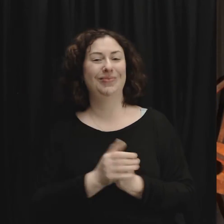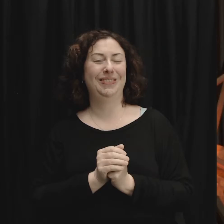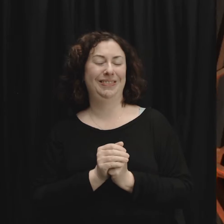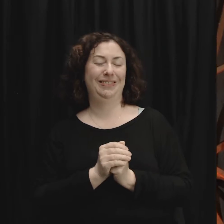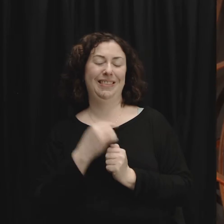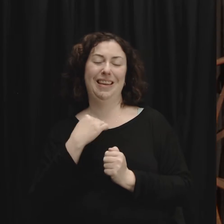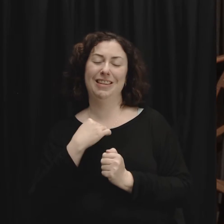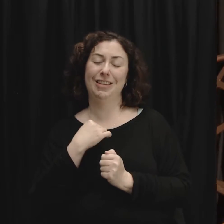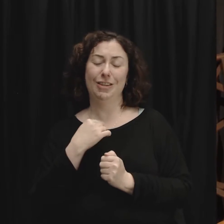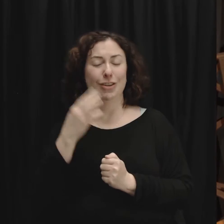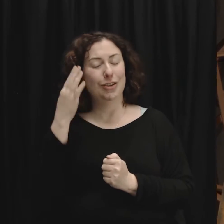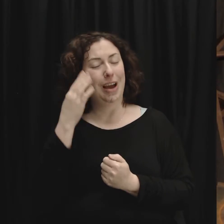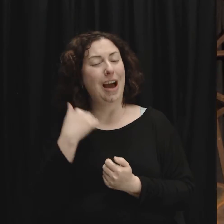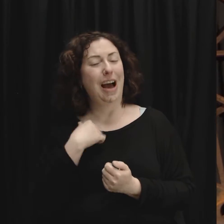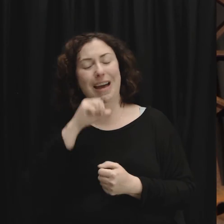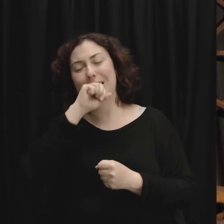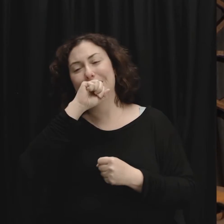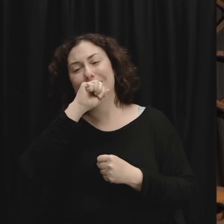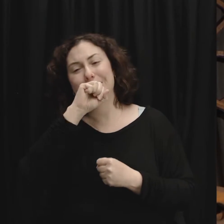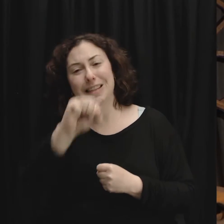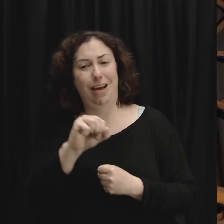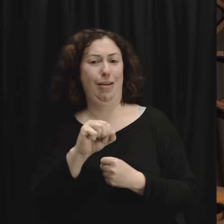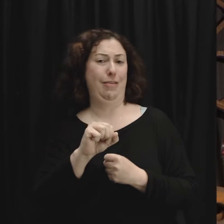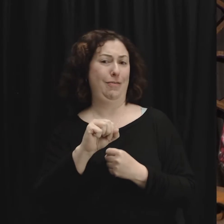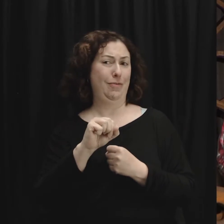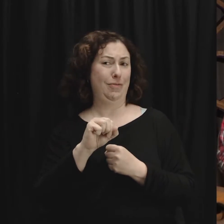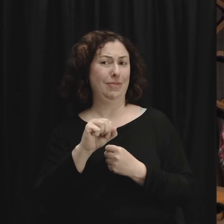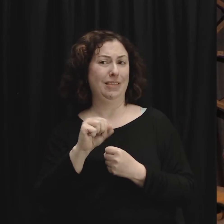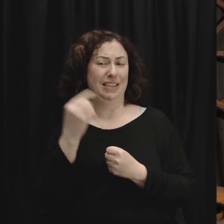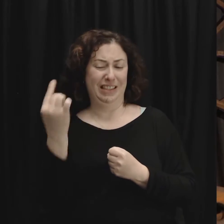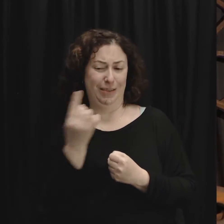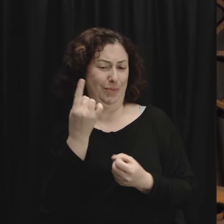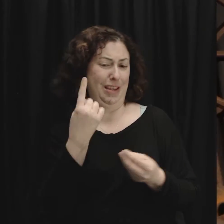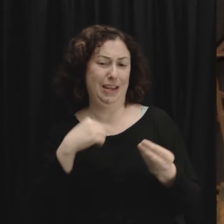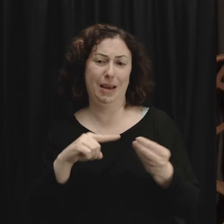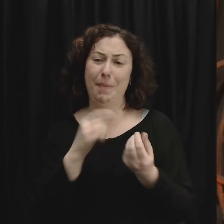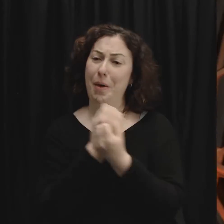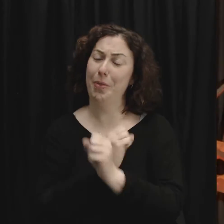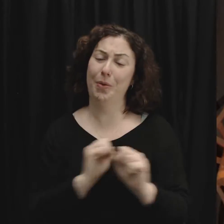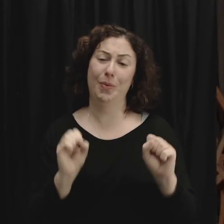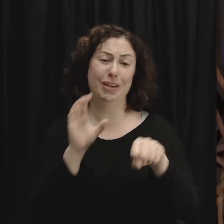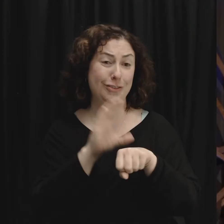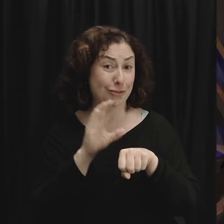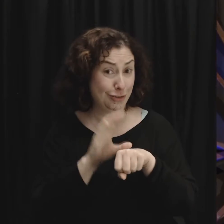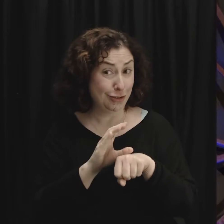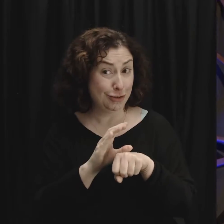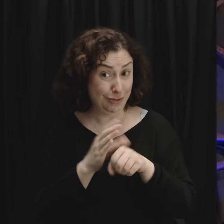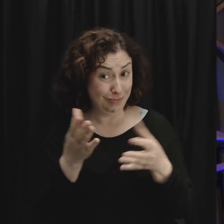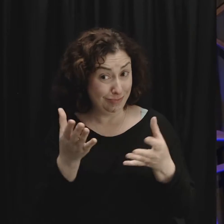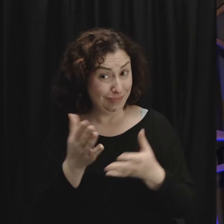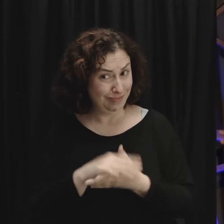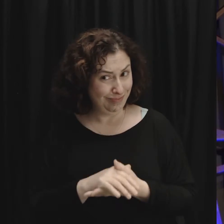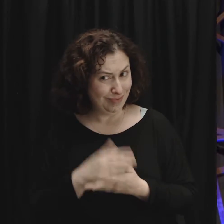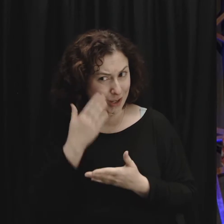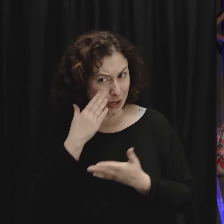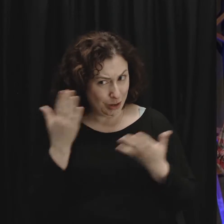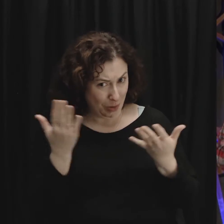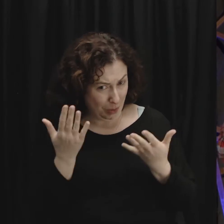love about the Rescue Church, one of my favorite things about this church. And maybe this is too bold of a statement, and I'm